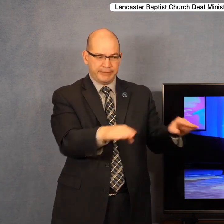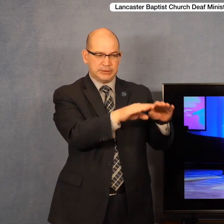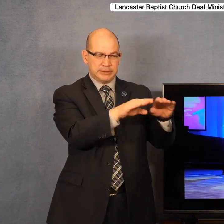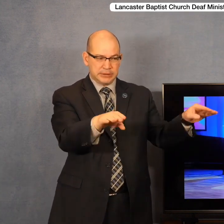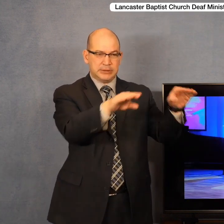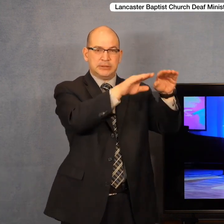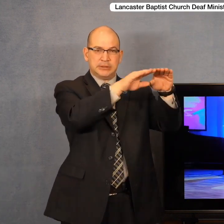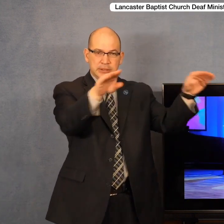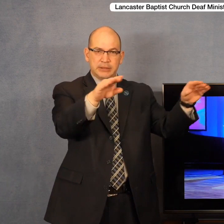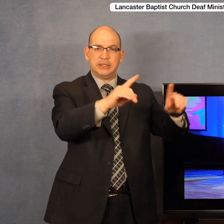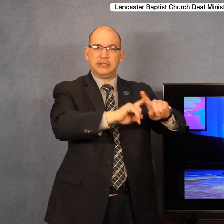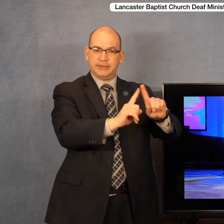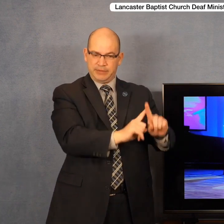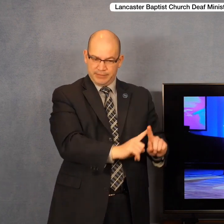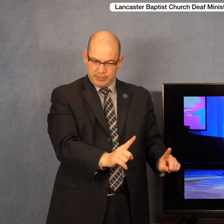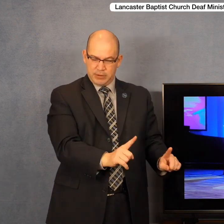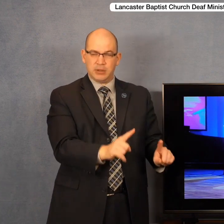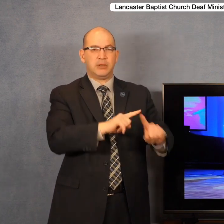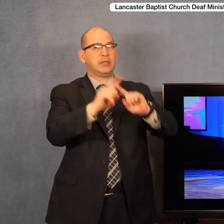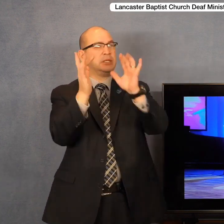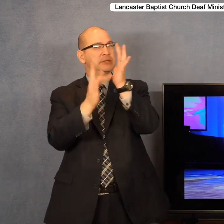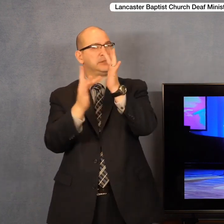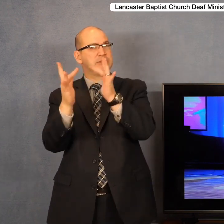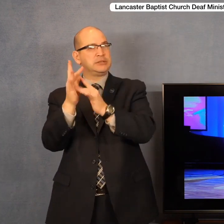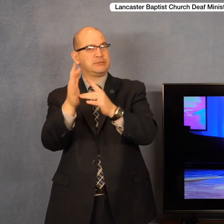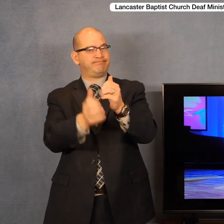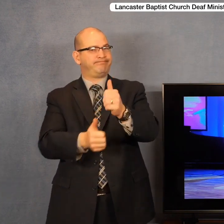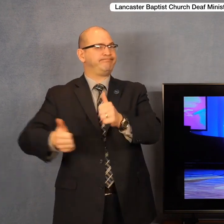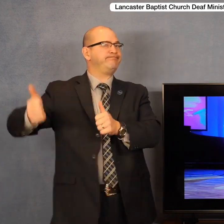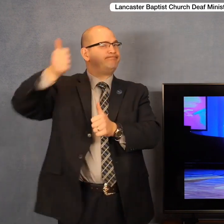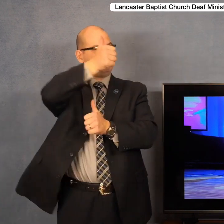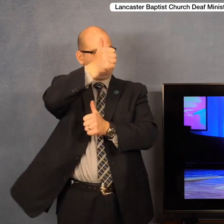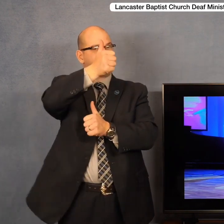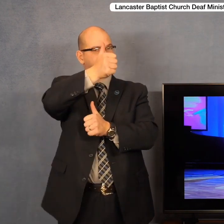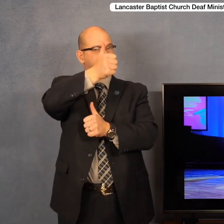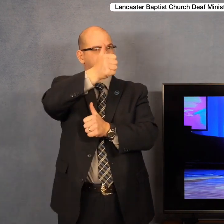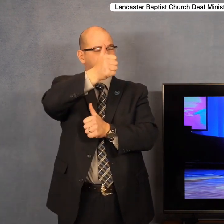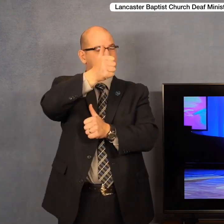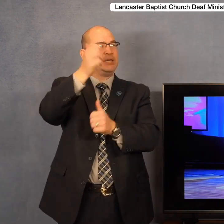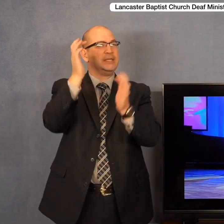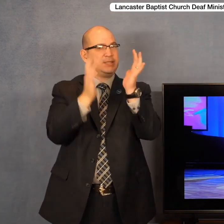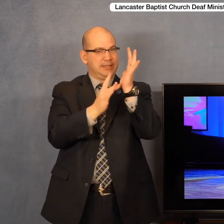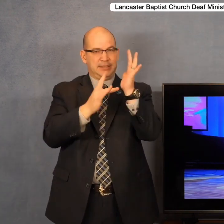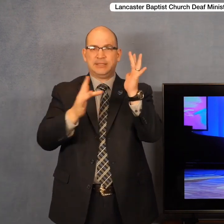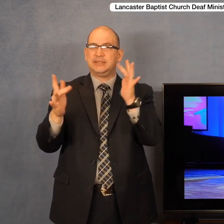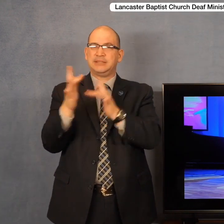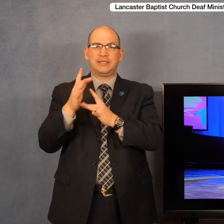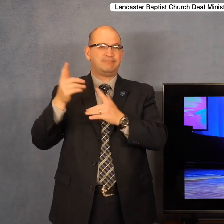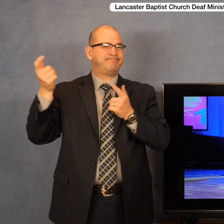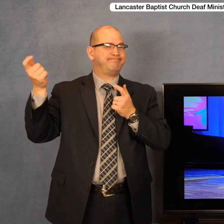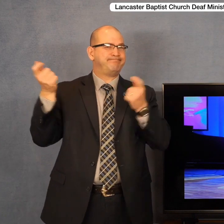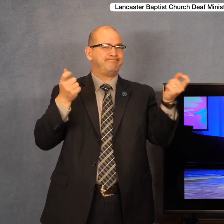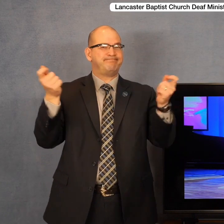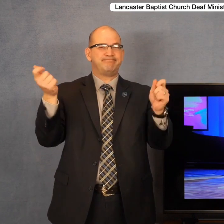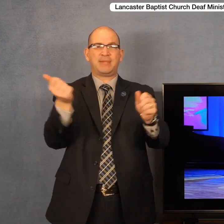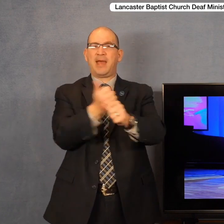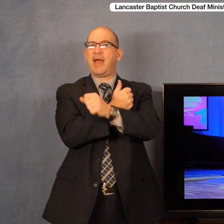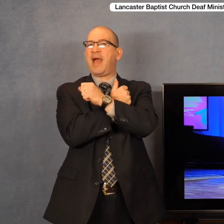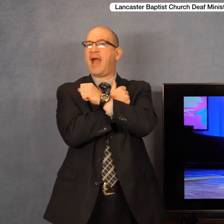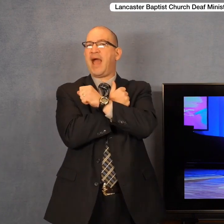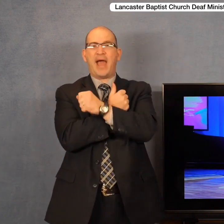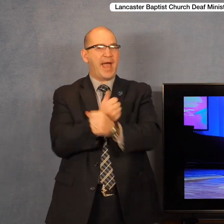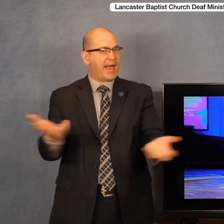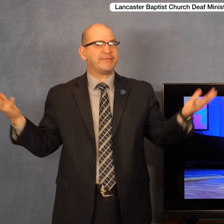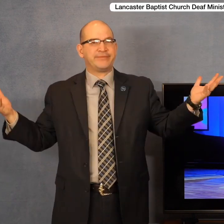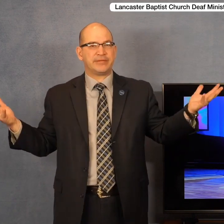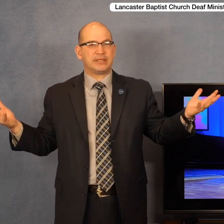the powers that are displayed upon this earth. He's got the whole world in his hand. He has the